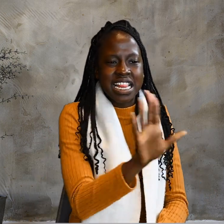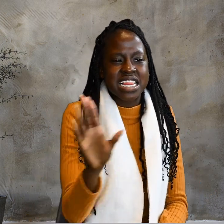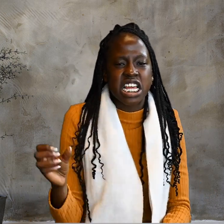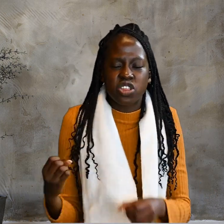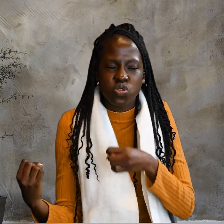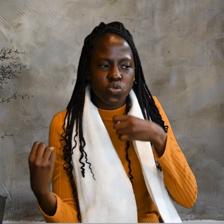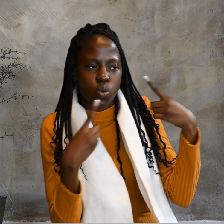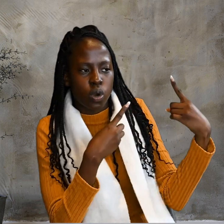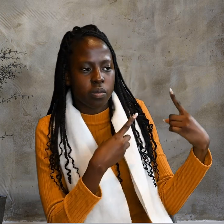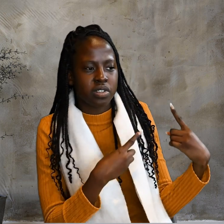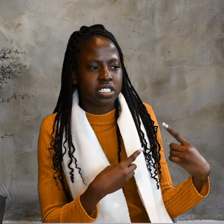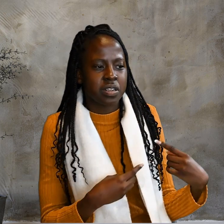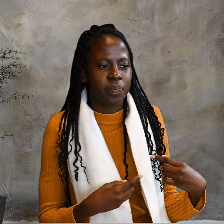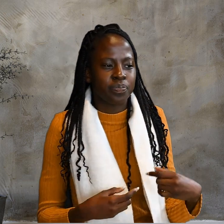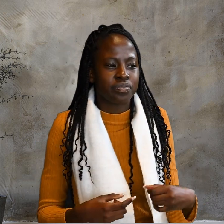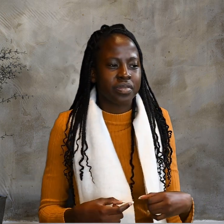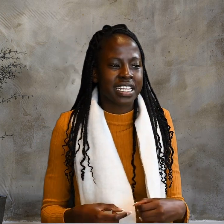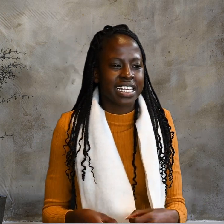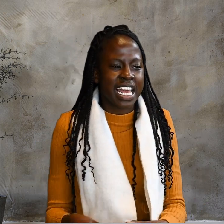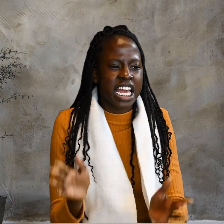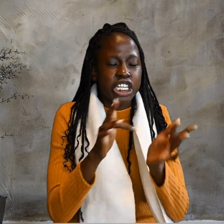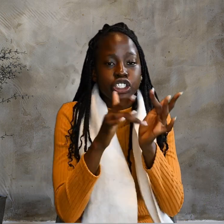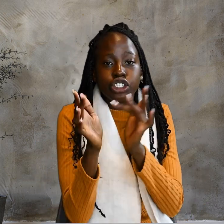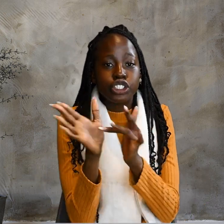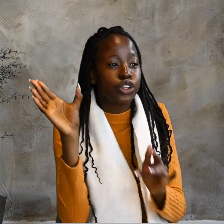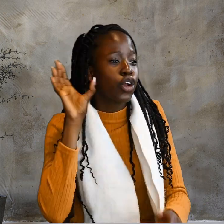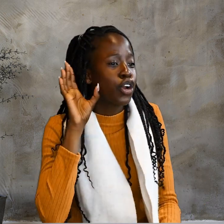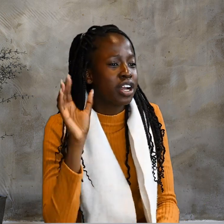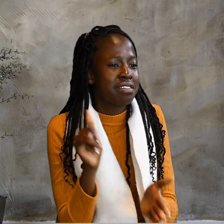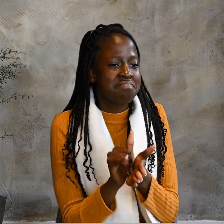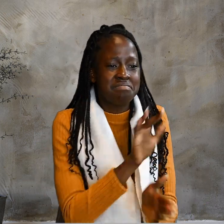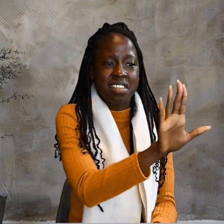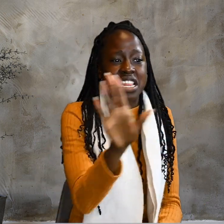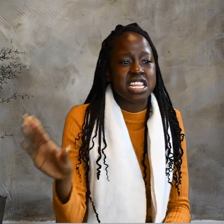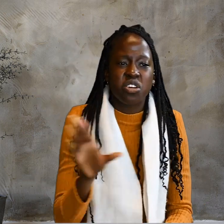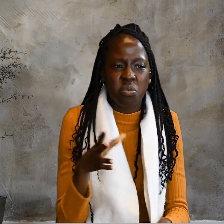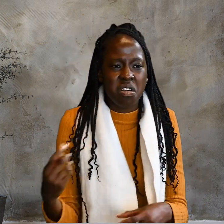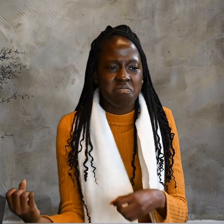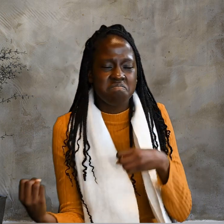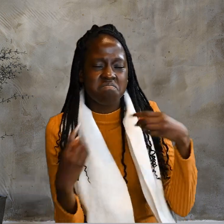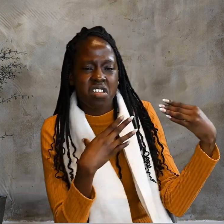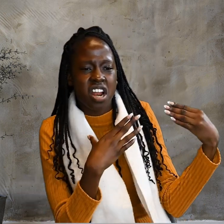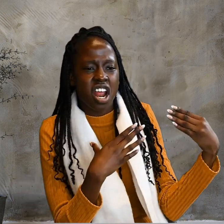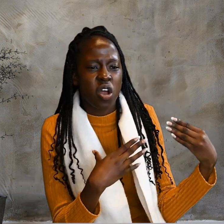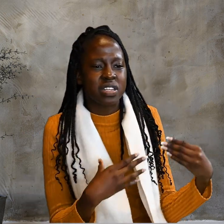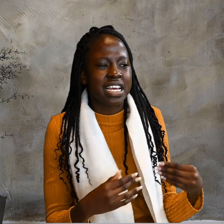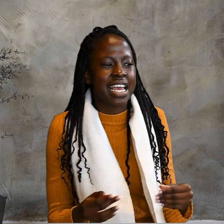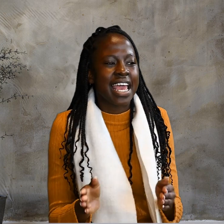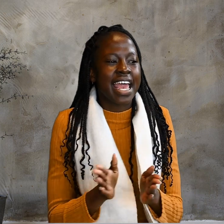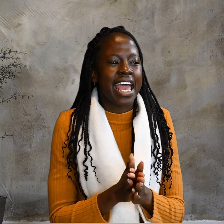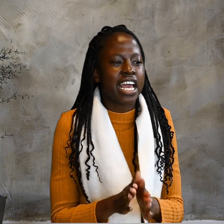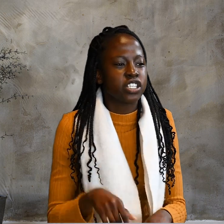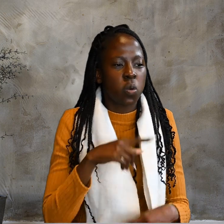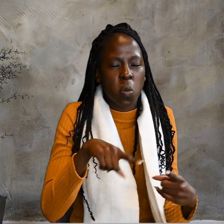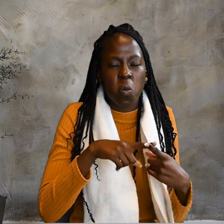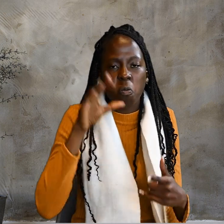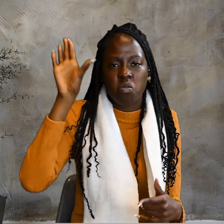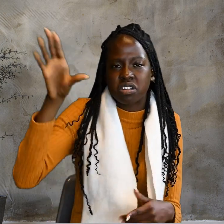Spiritual Blindness Jesus heard that they had thrown him out. And when he found him, he said,